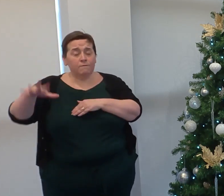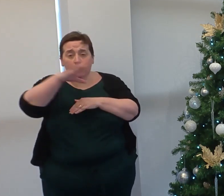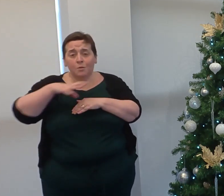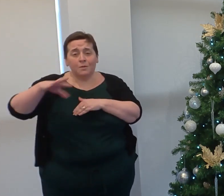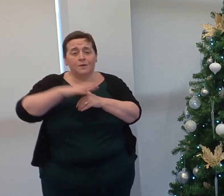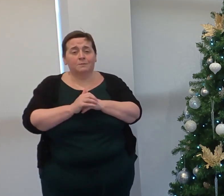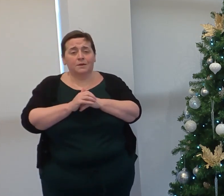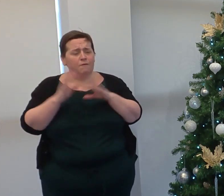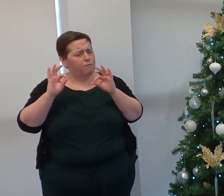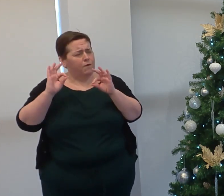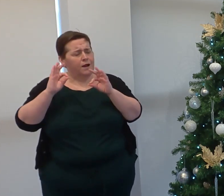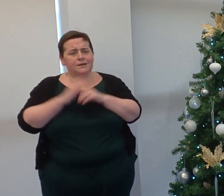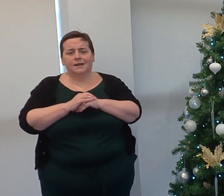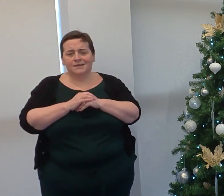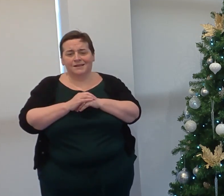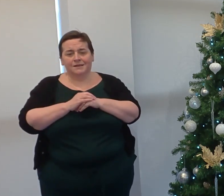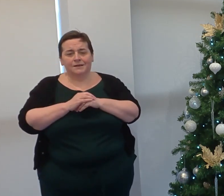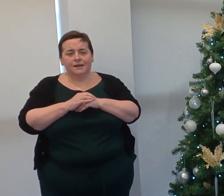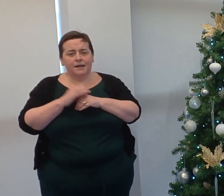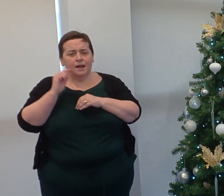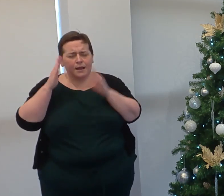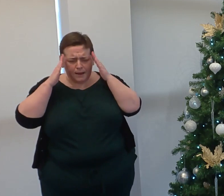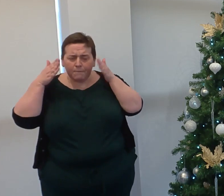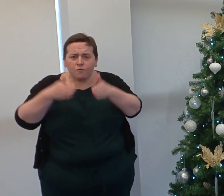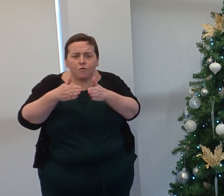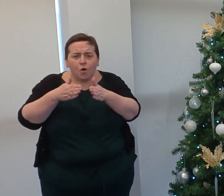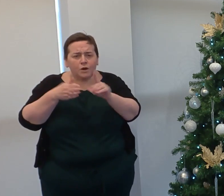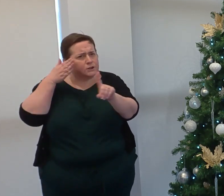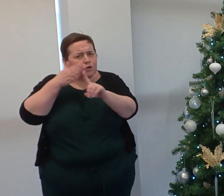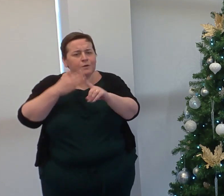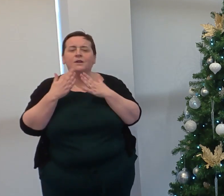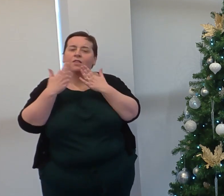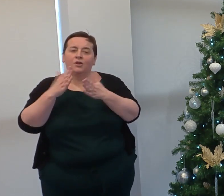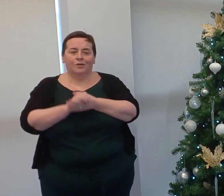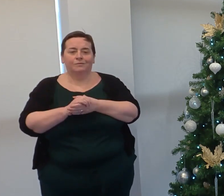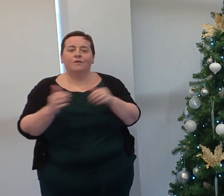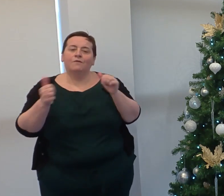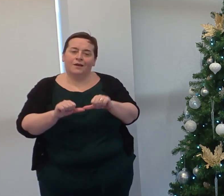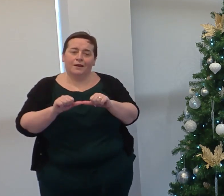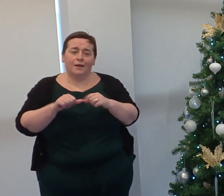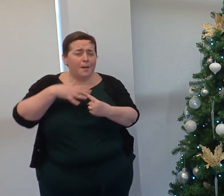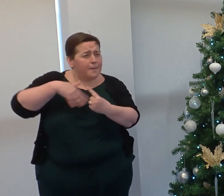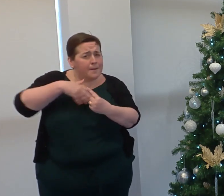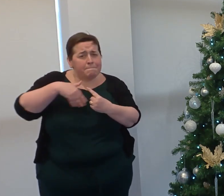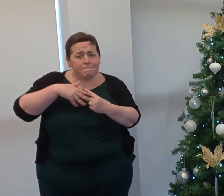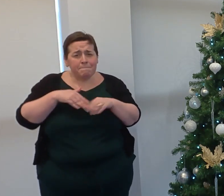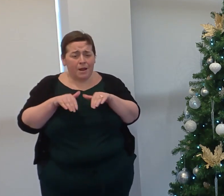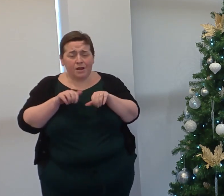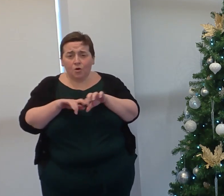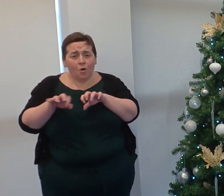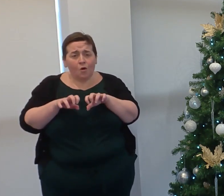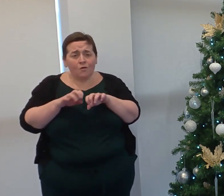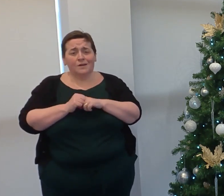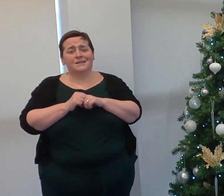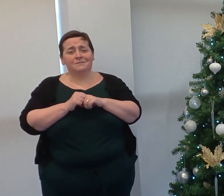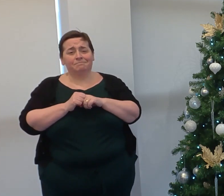exceptional standard this year. Keep focused on your goals and thank you. And finally, the back office element of facilities